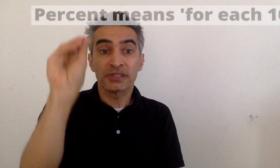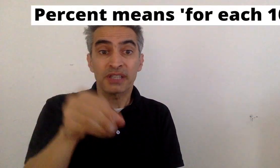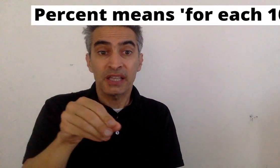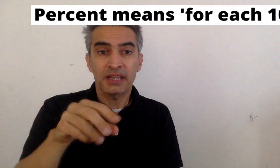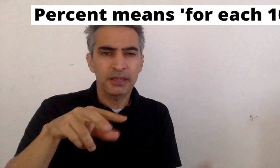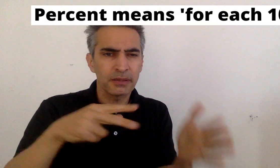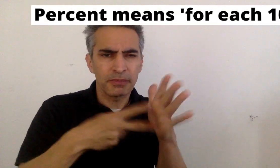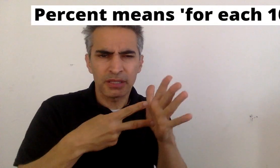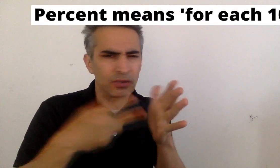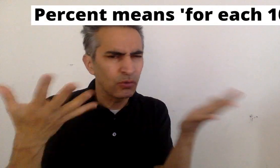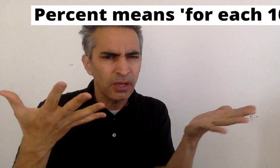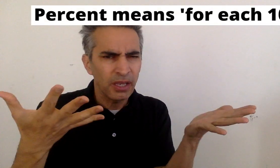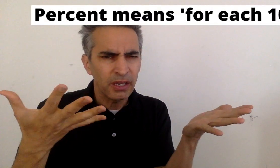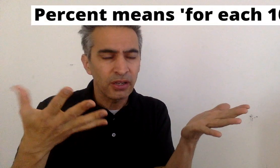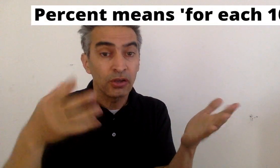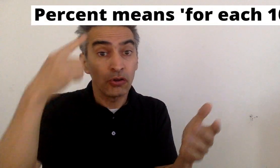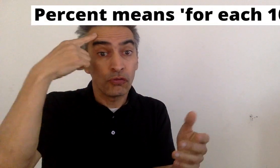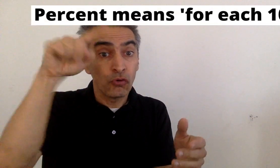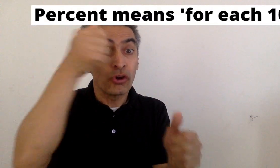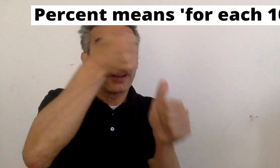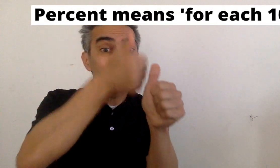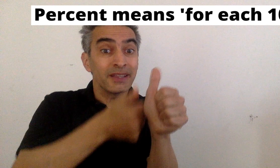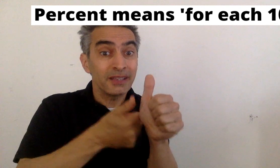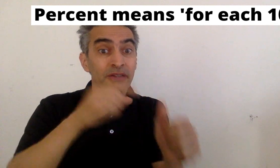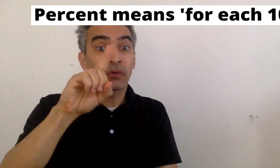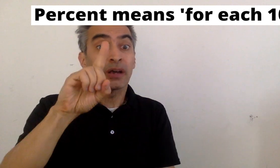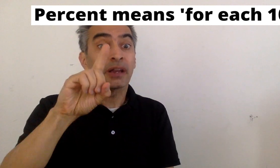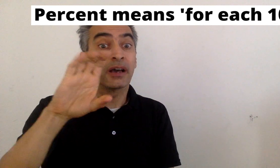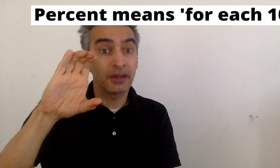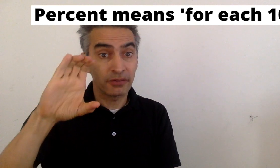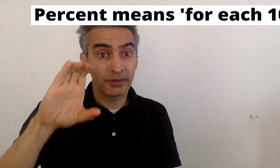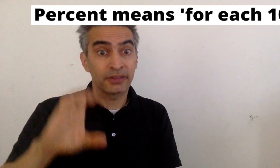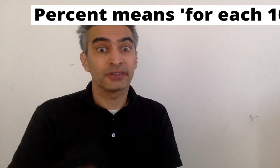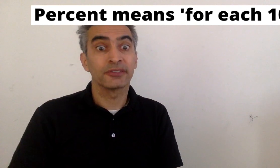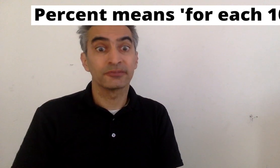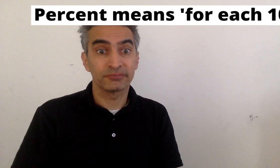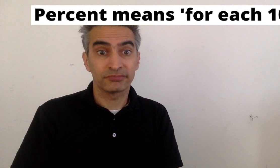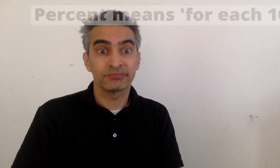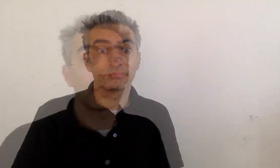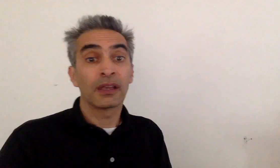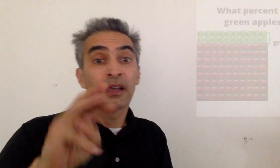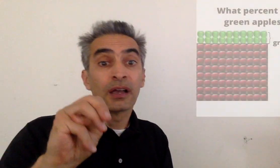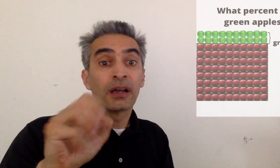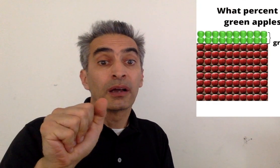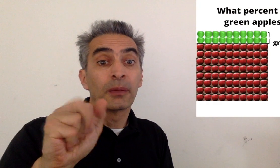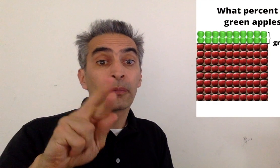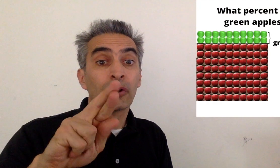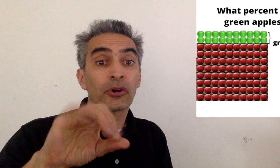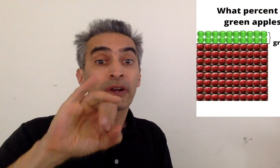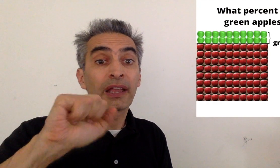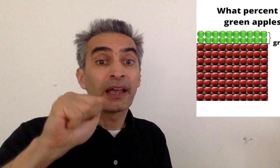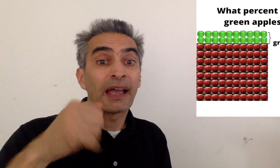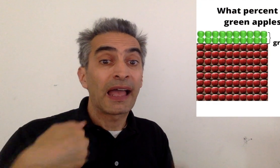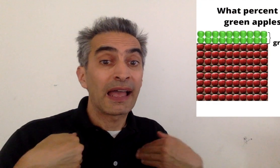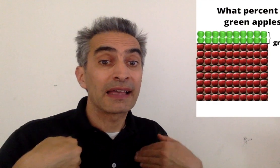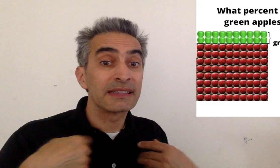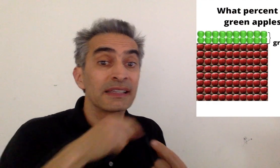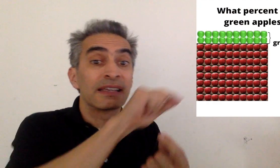Remember, percent means for each 100. Maria has